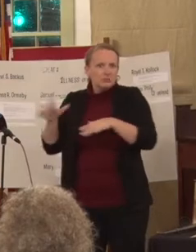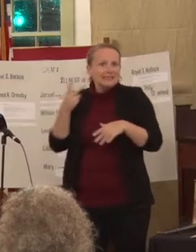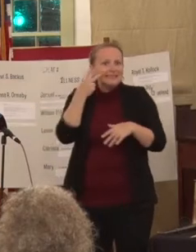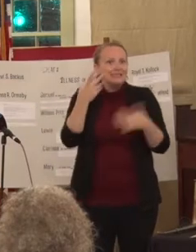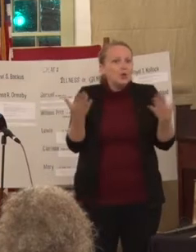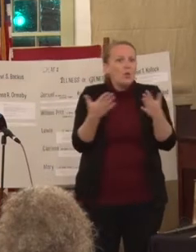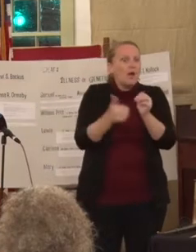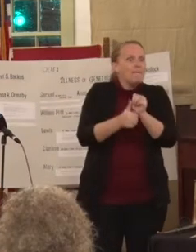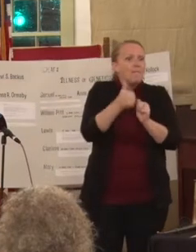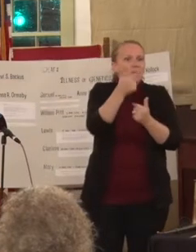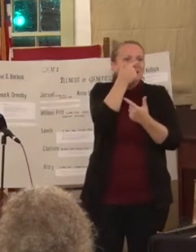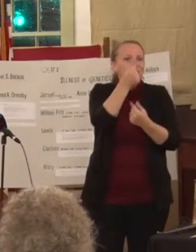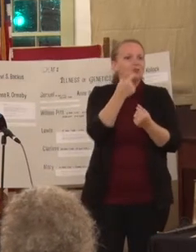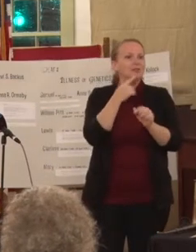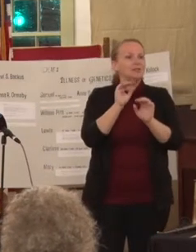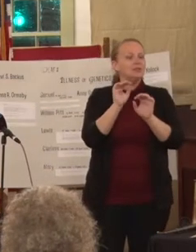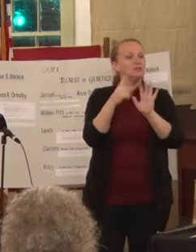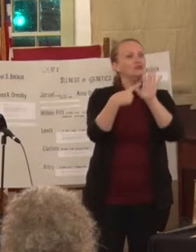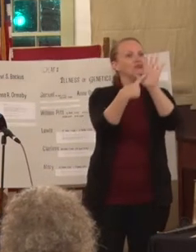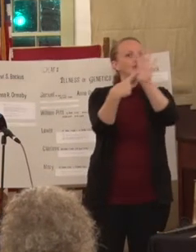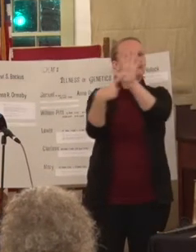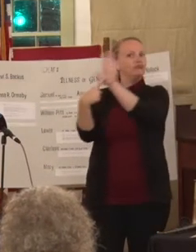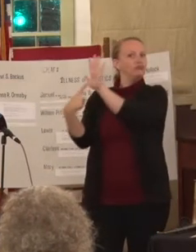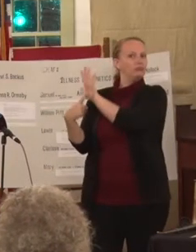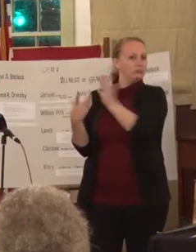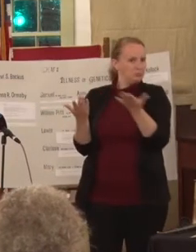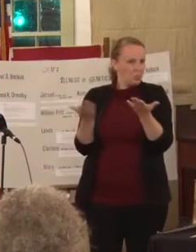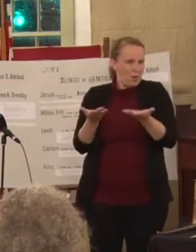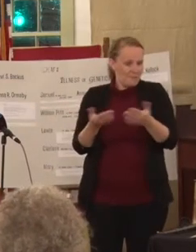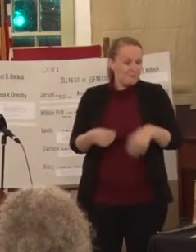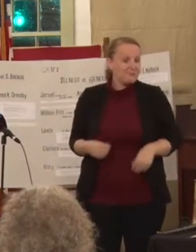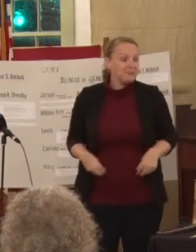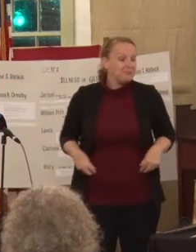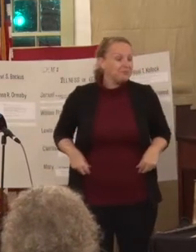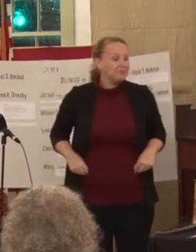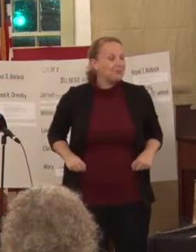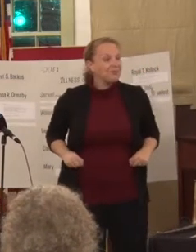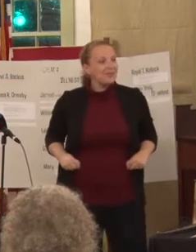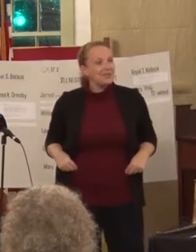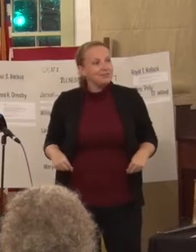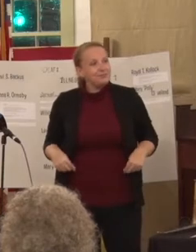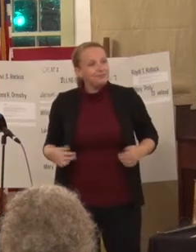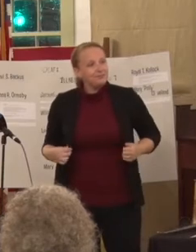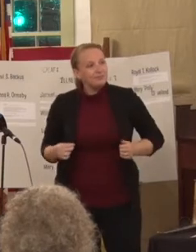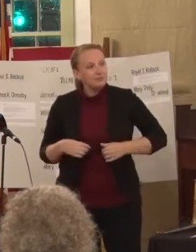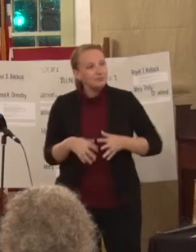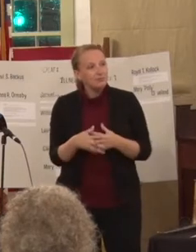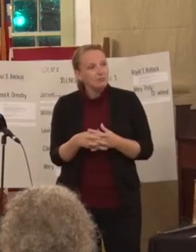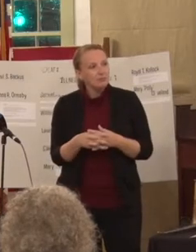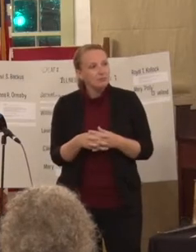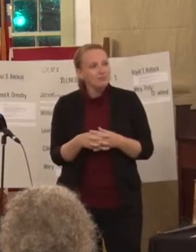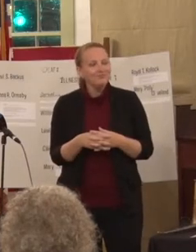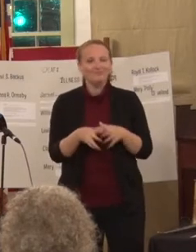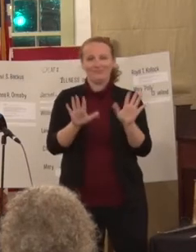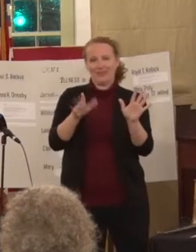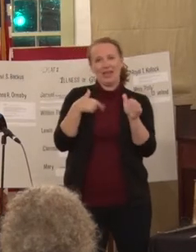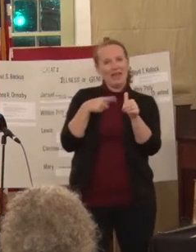things to put on display. And at first, I thought, I was a little skeptical, because I thought,